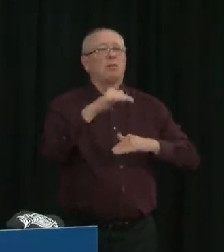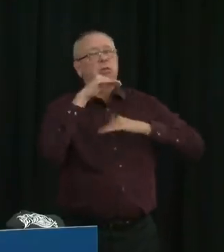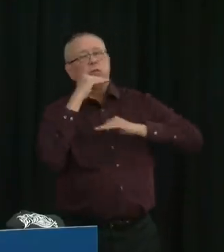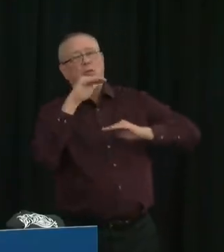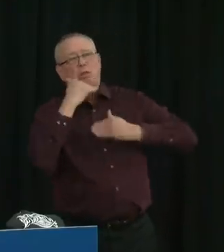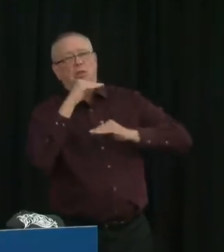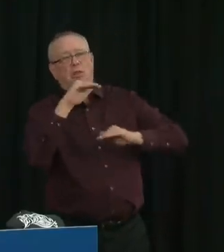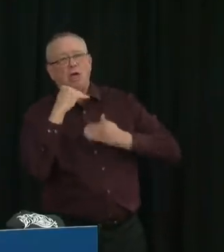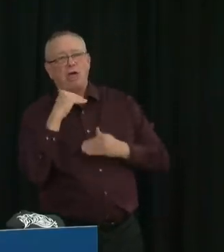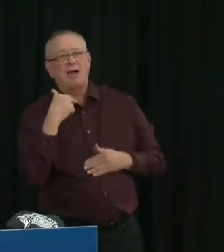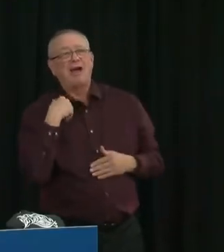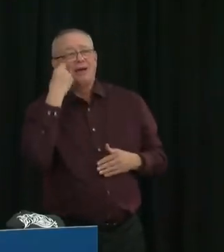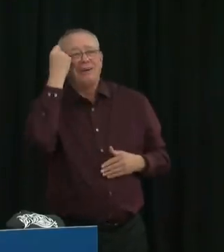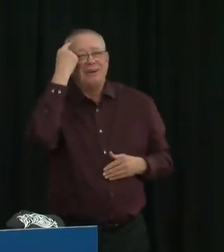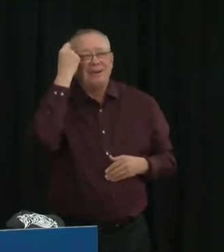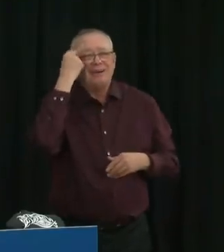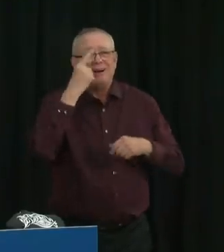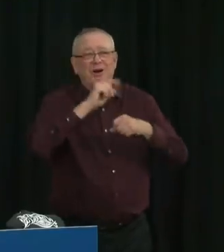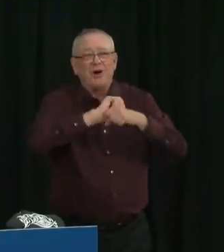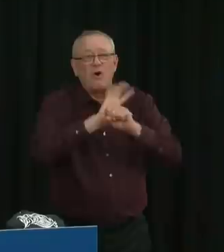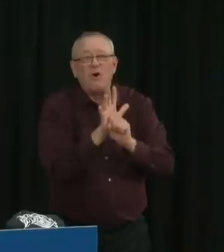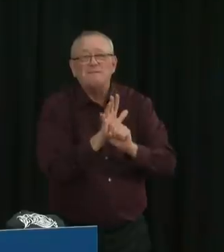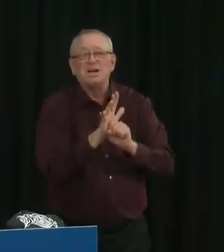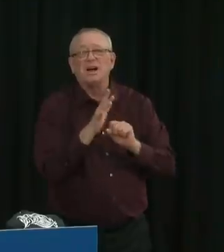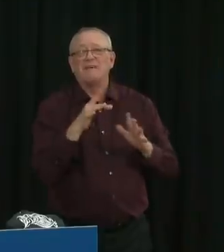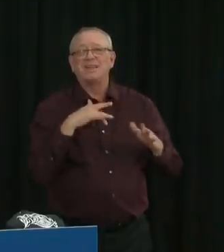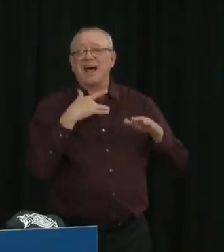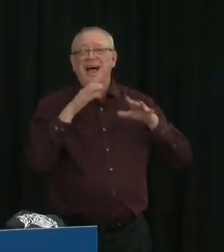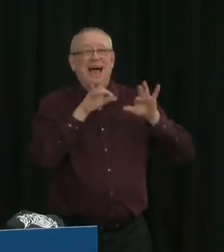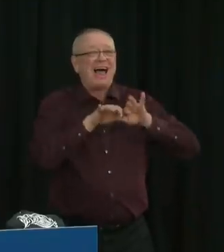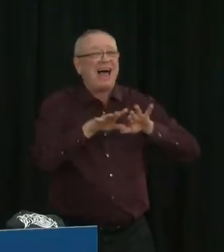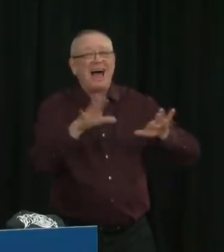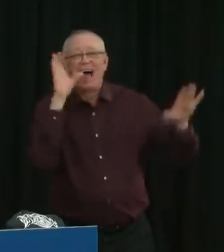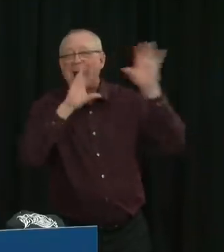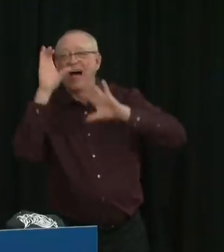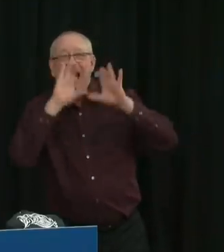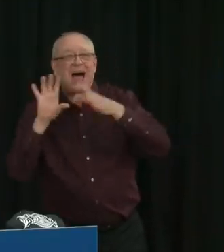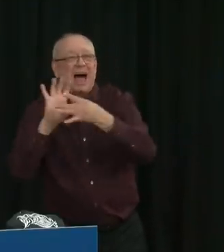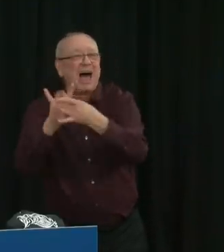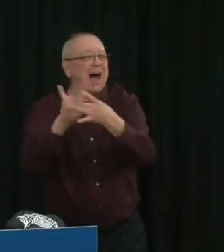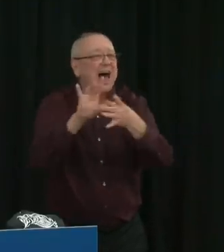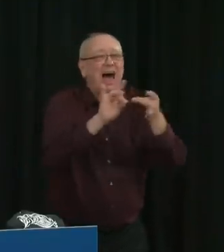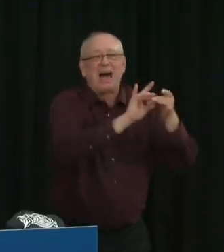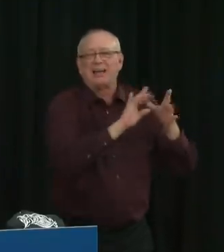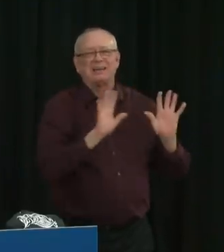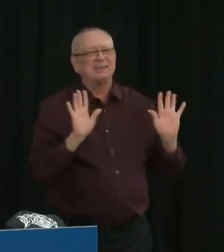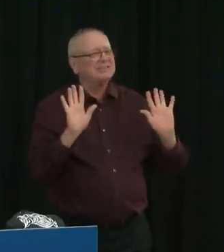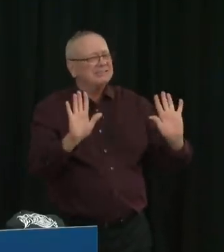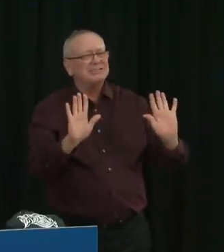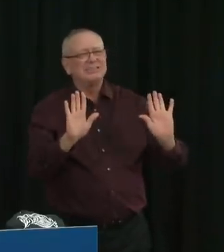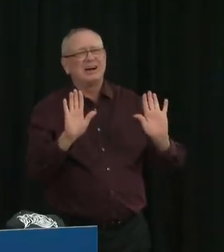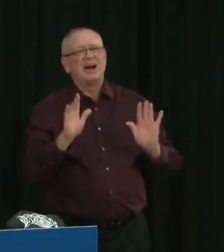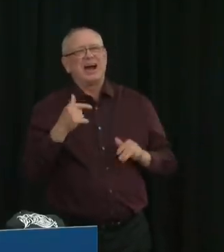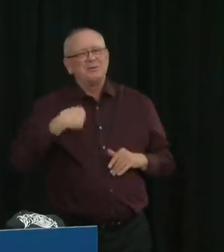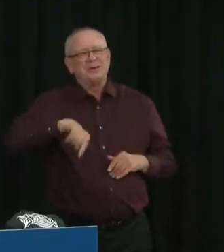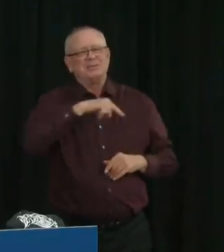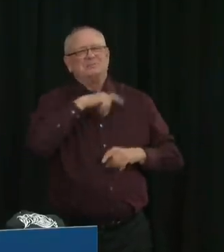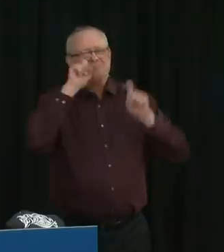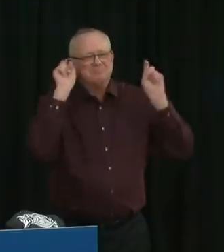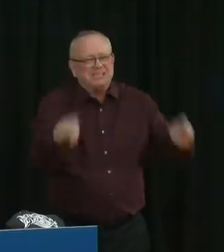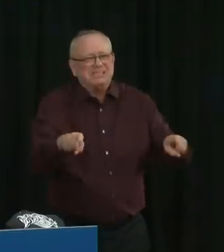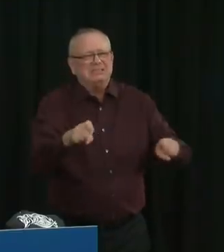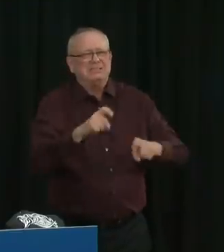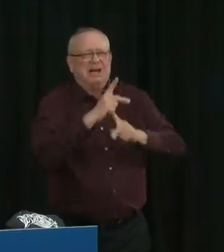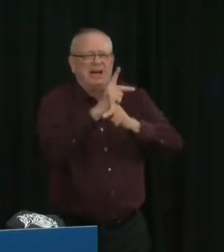us, so we must remain vigilant. Today, I'd like to take a moment to talk about the impact of COVID-19 on